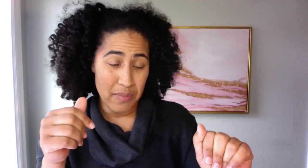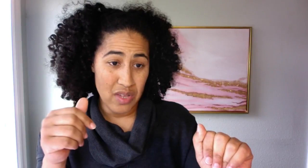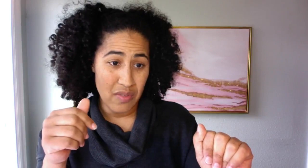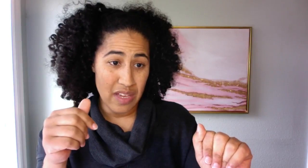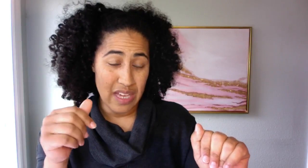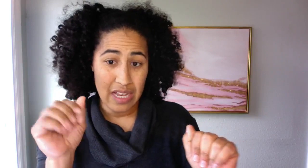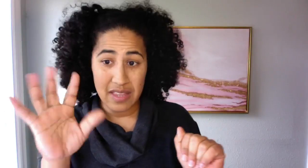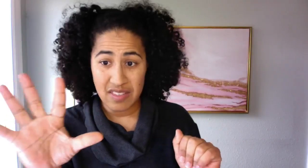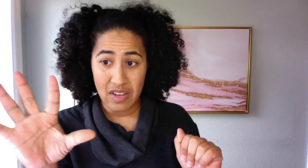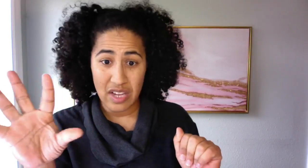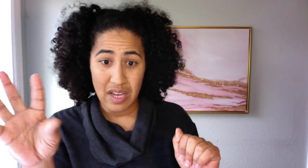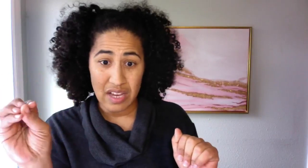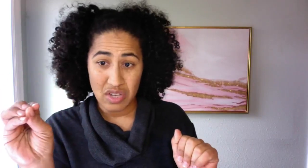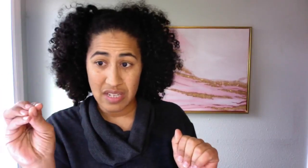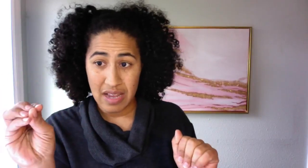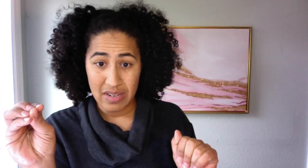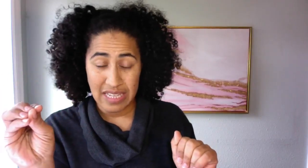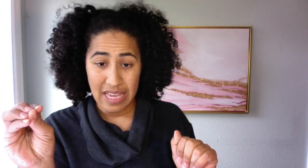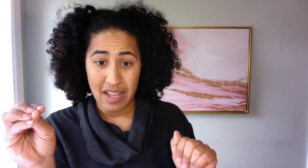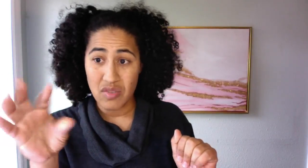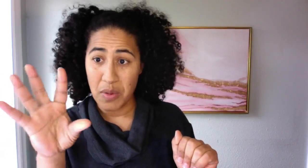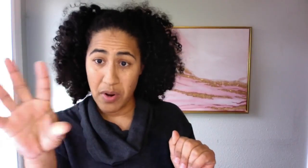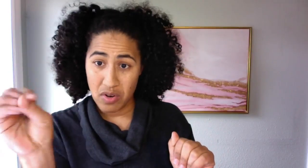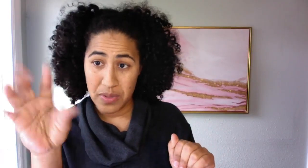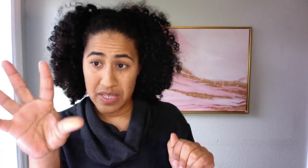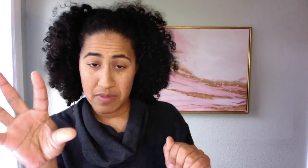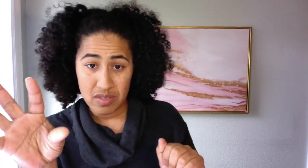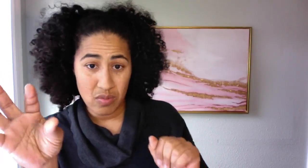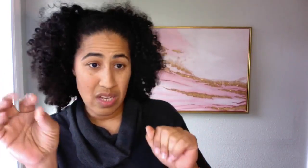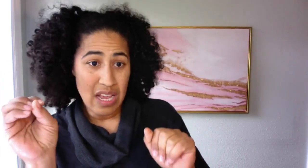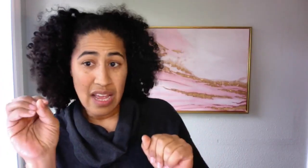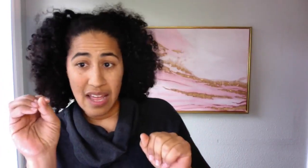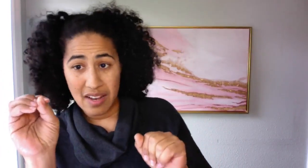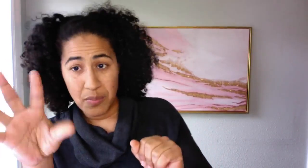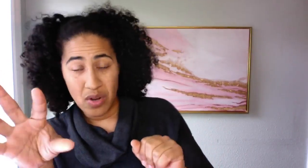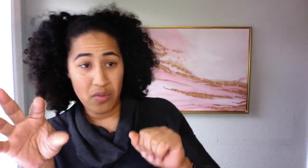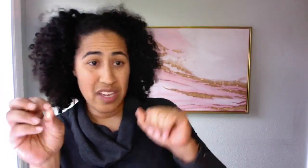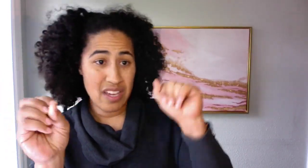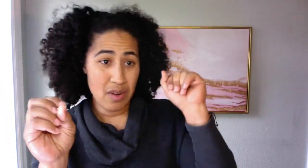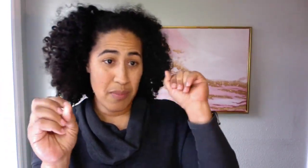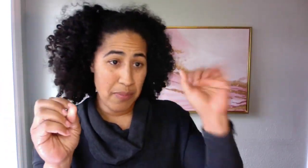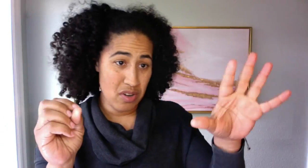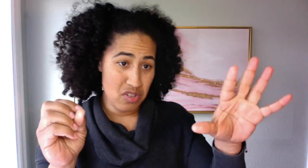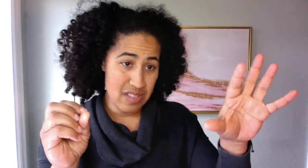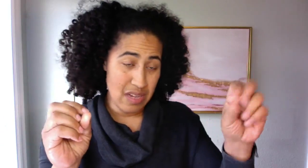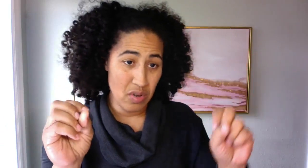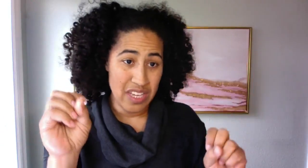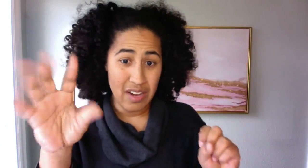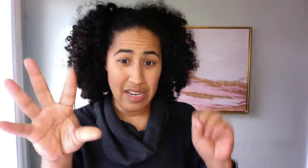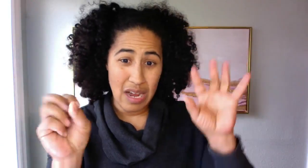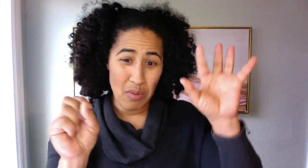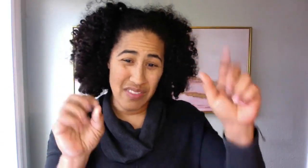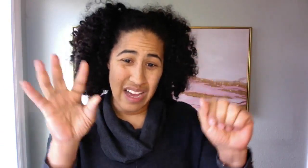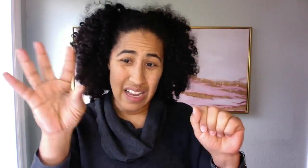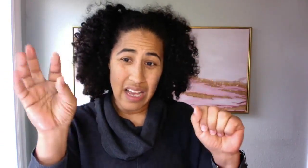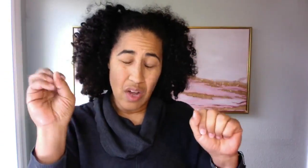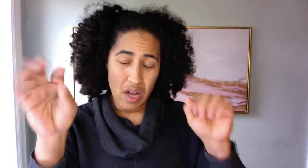solving. And in this area, I shut down and I can't. So my partner picks up this one. And, but over here, my partner shuts down over here. And now we've got, um,